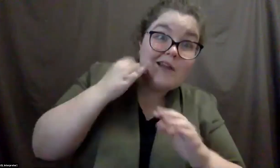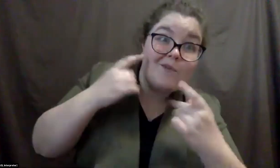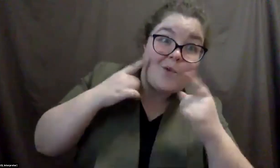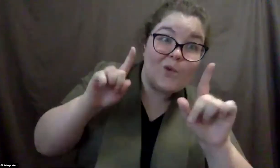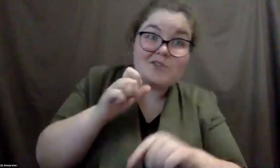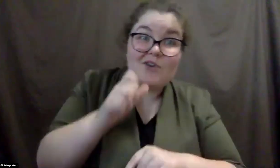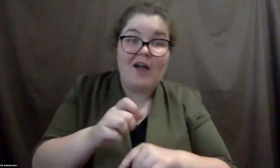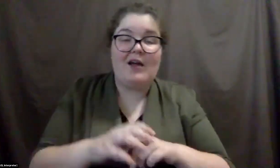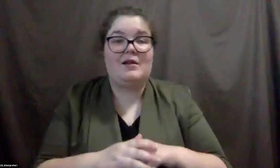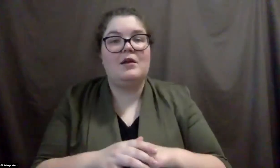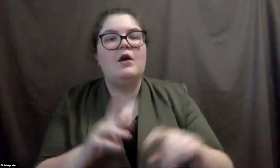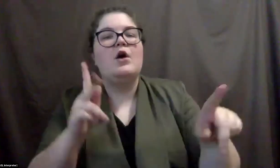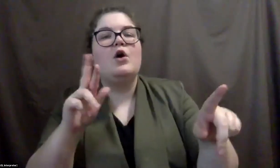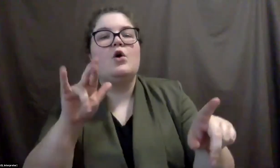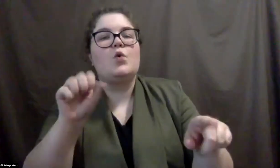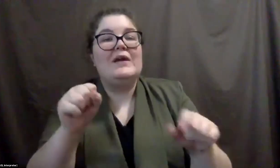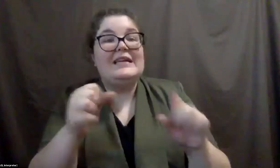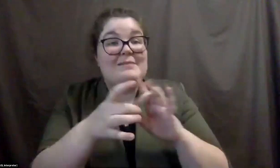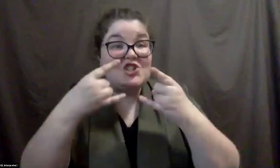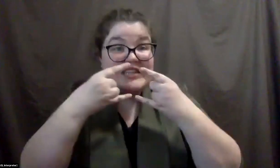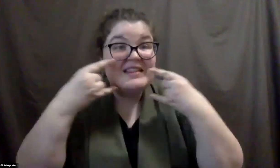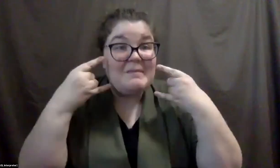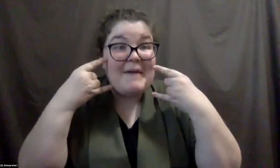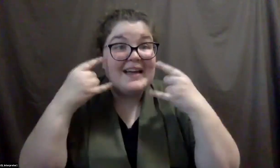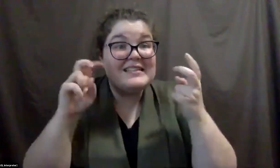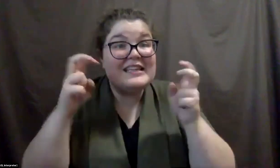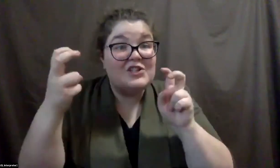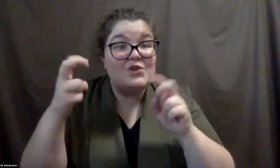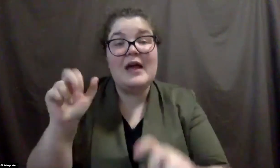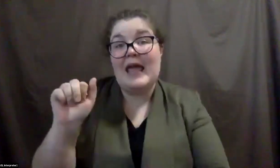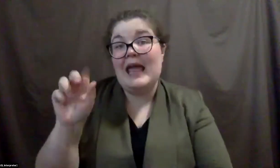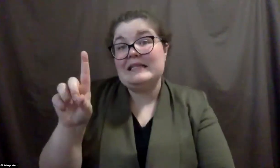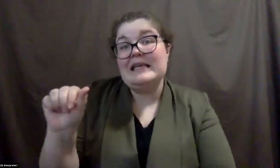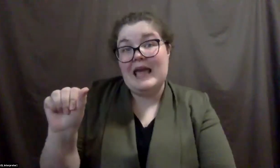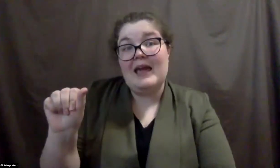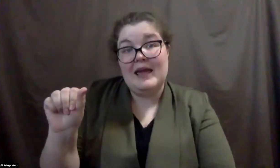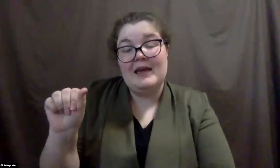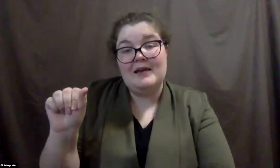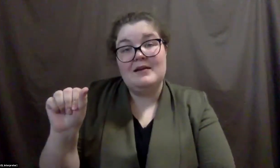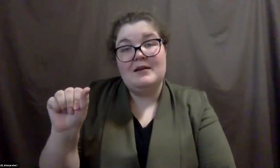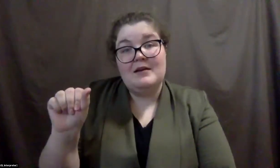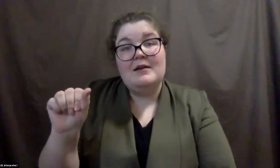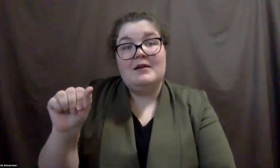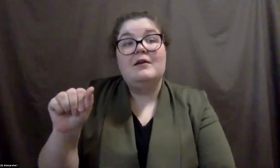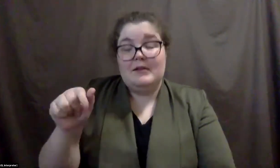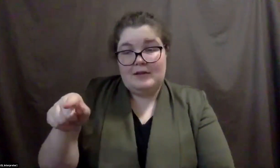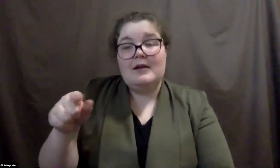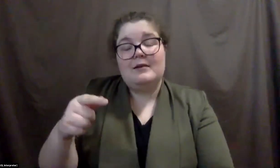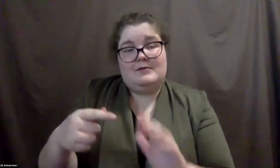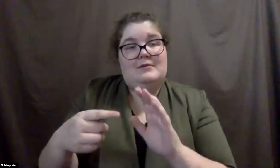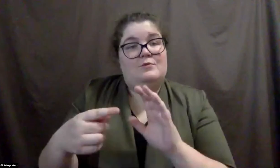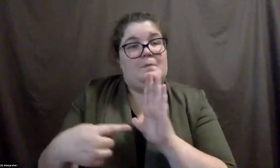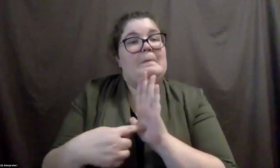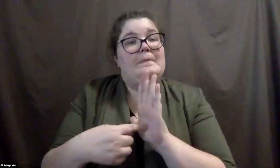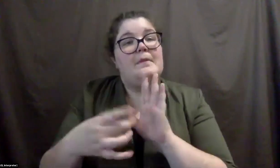Another, you know, Chris was talking about the mask issue. And so the ADA, um, you know, does say that if,